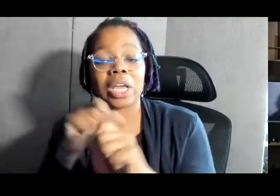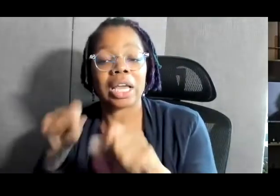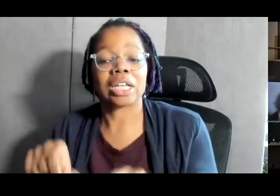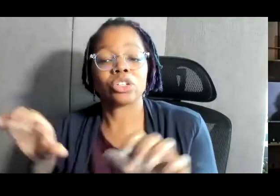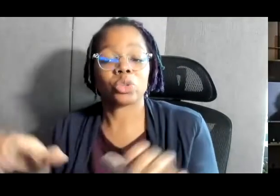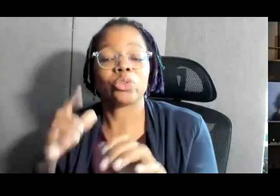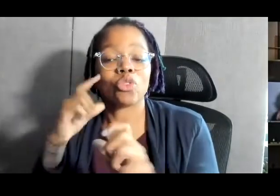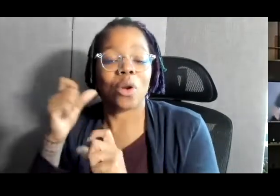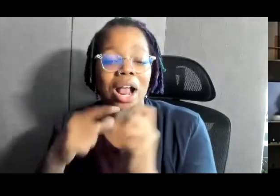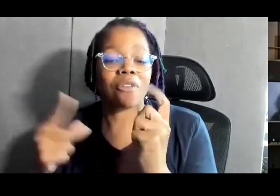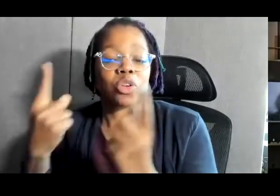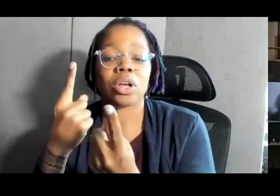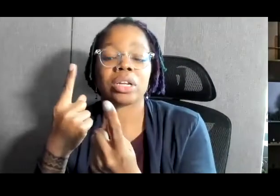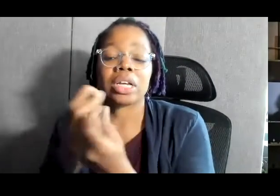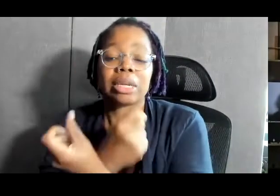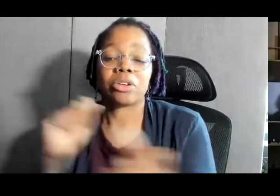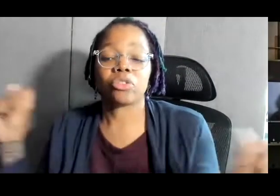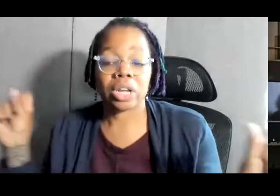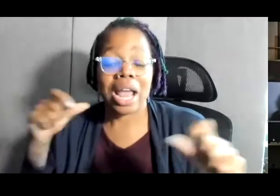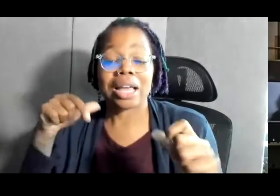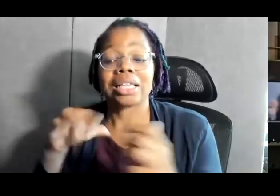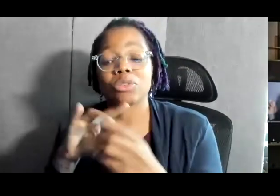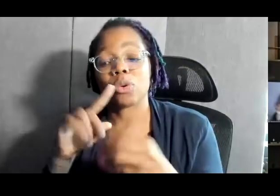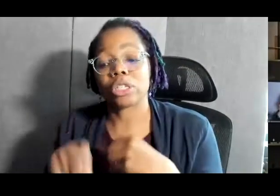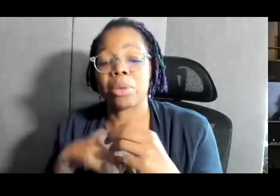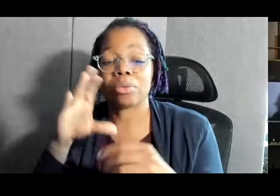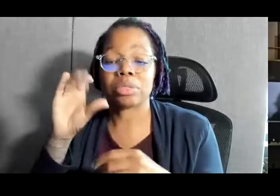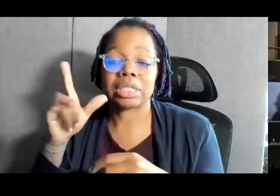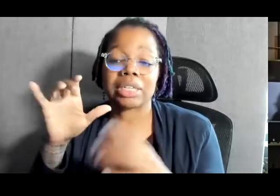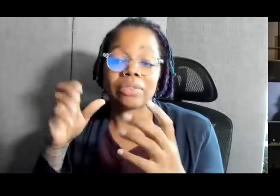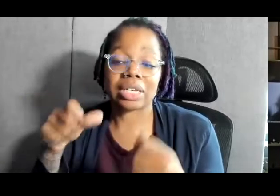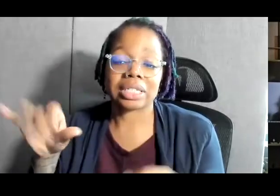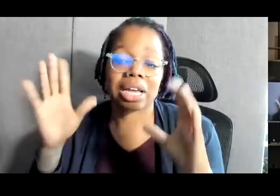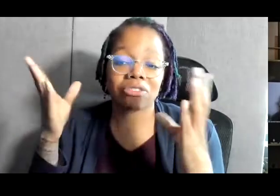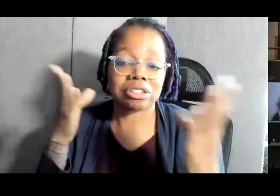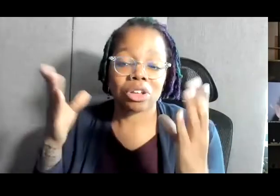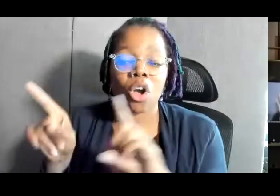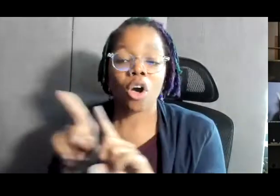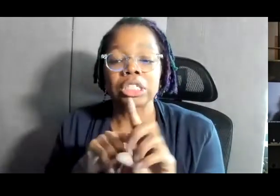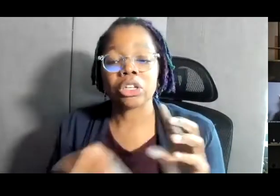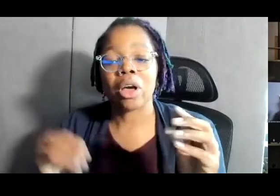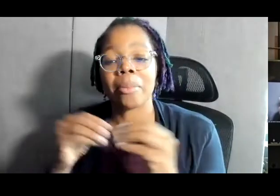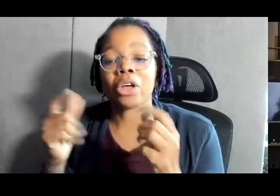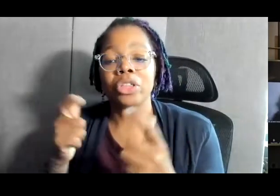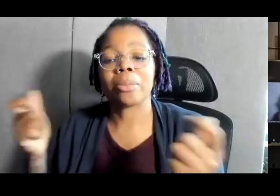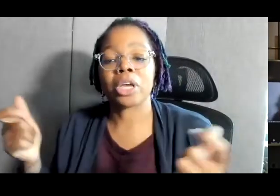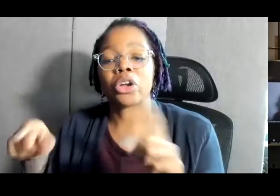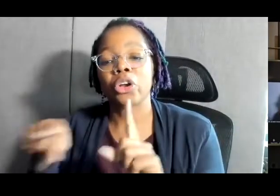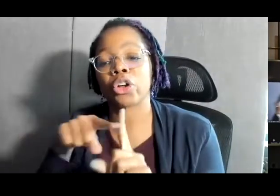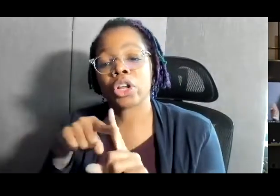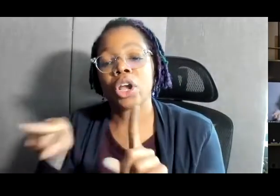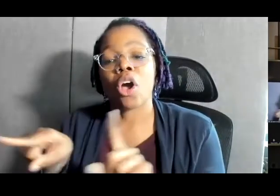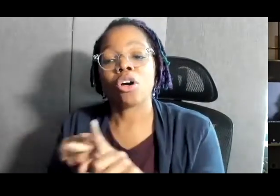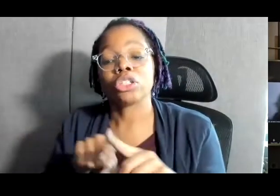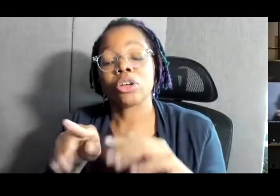about civic sacrifice and service, they're really about the greater good. And also about the fundamental